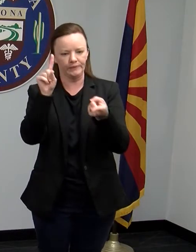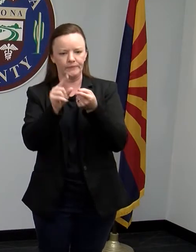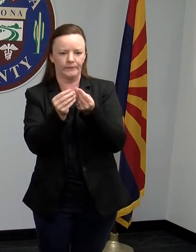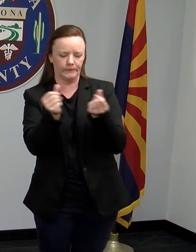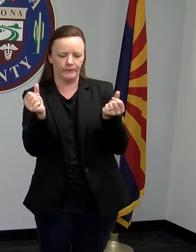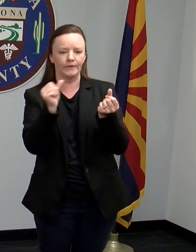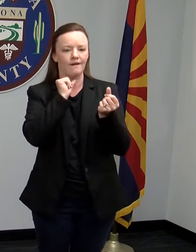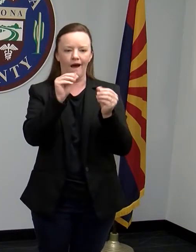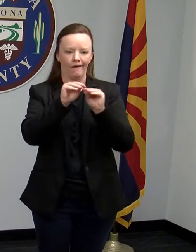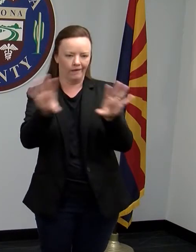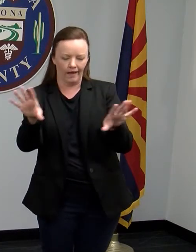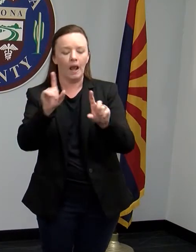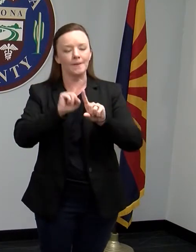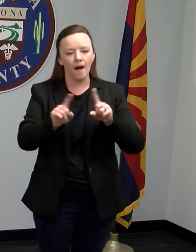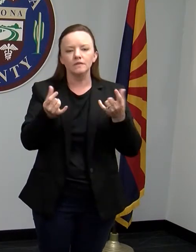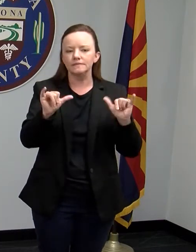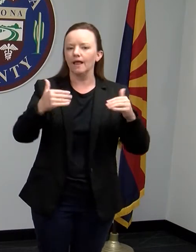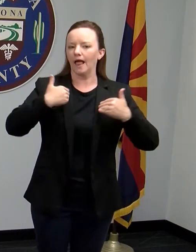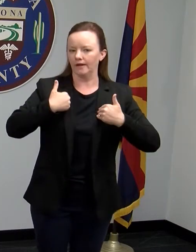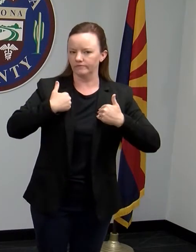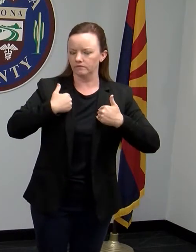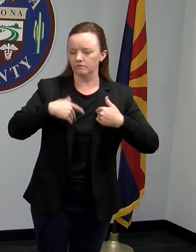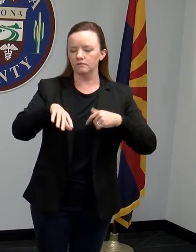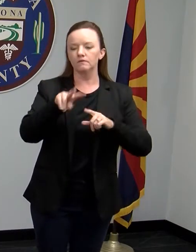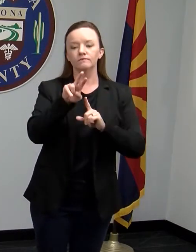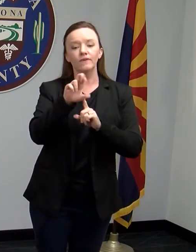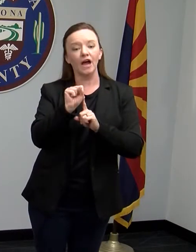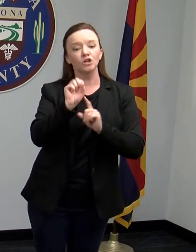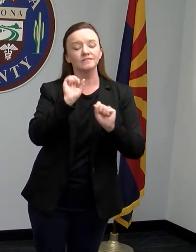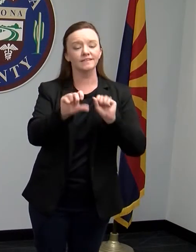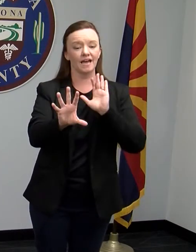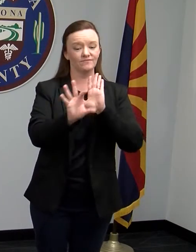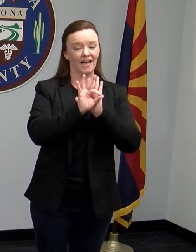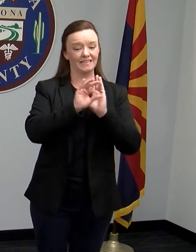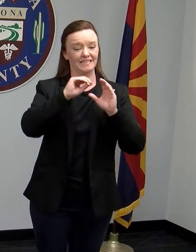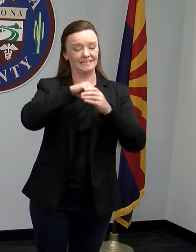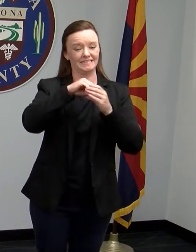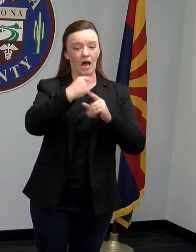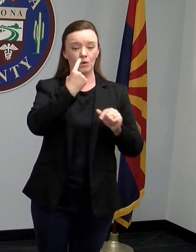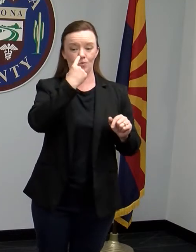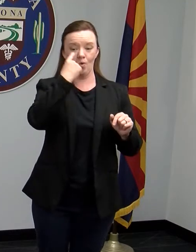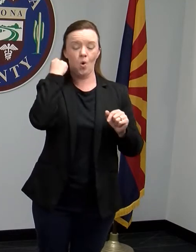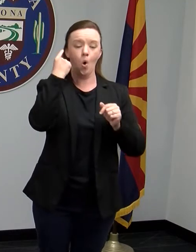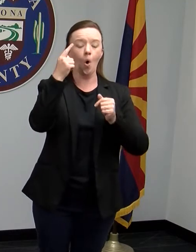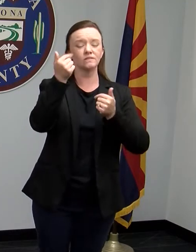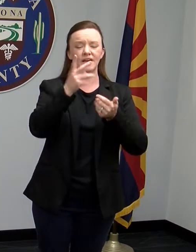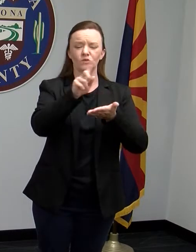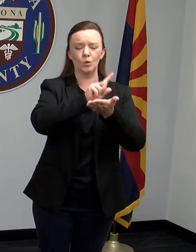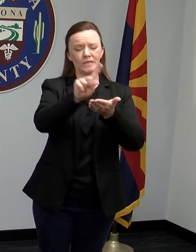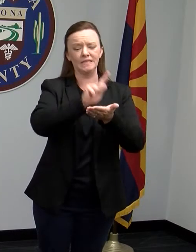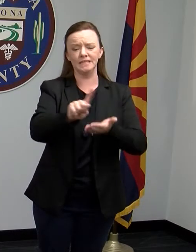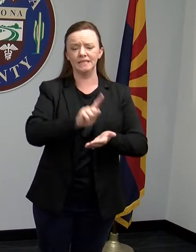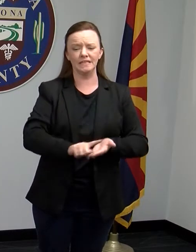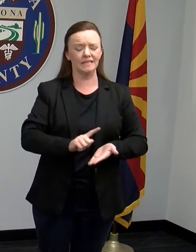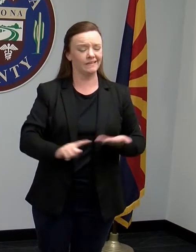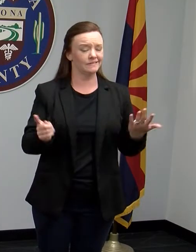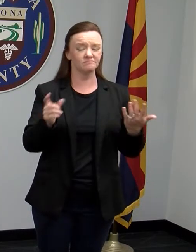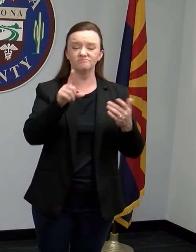In fact, the virus can be detected in the nose for weeks after someone is no longer infectious.